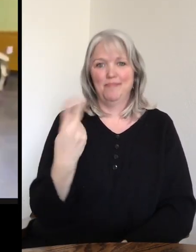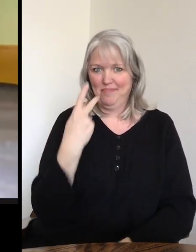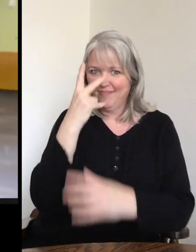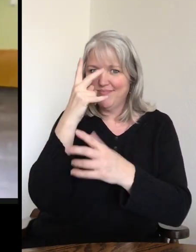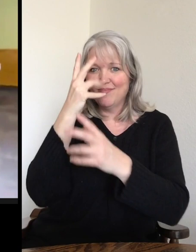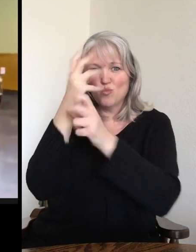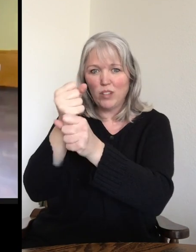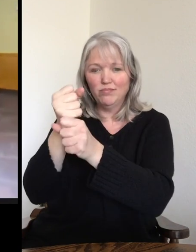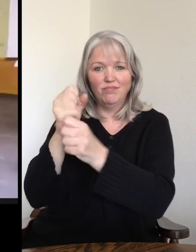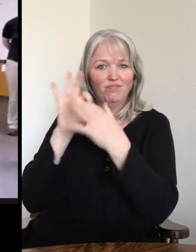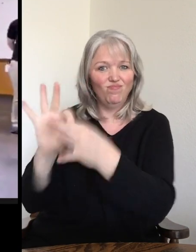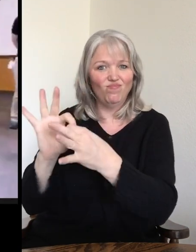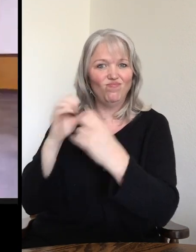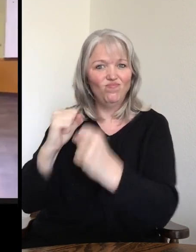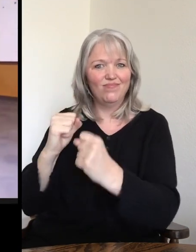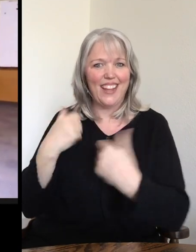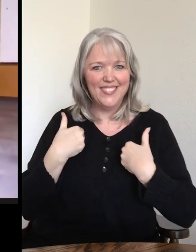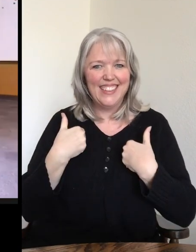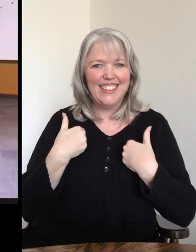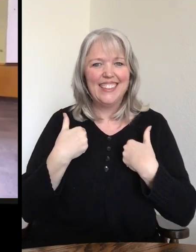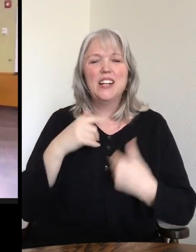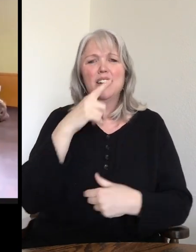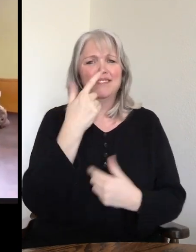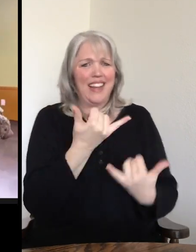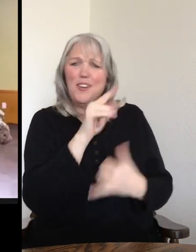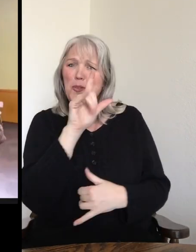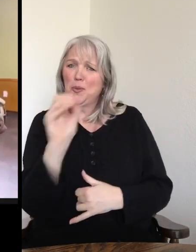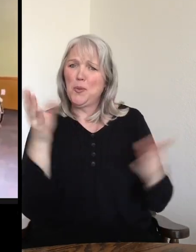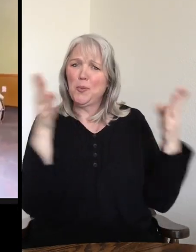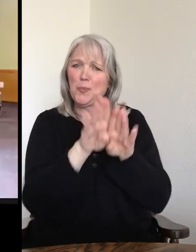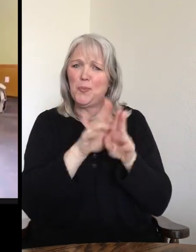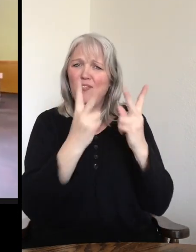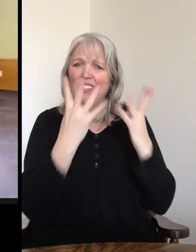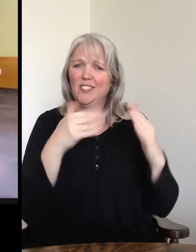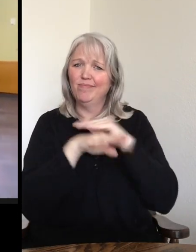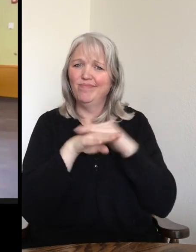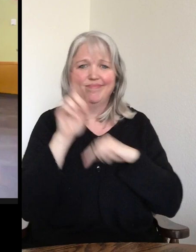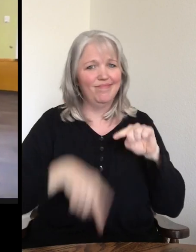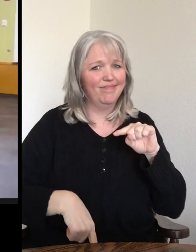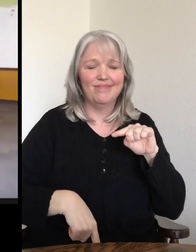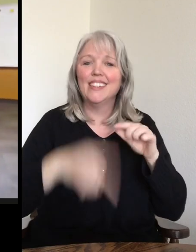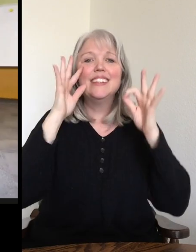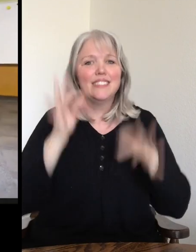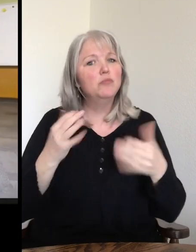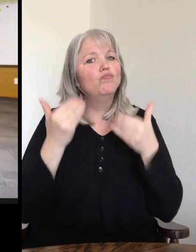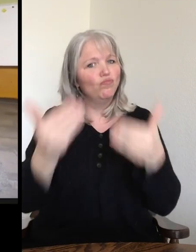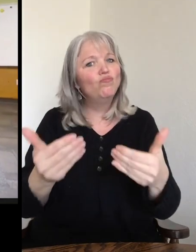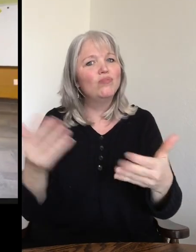of us. And because the zoo is close to visitors right now, we decided that we wanted to give him a chance to